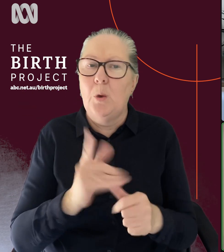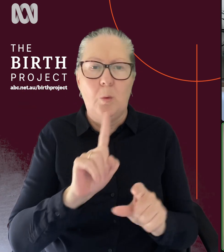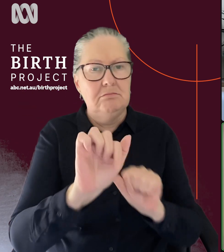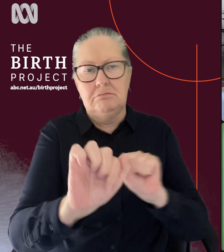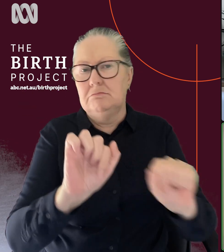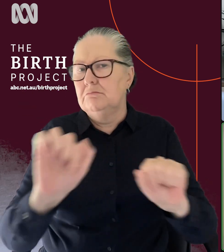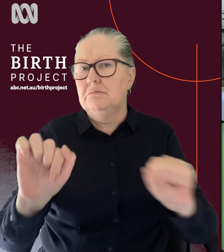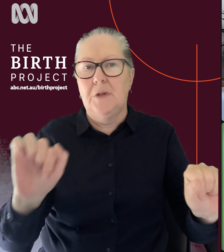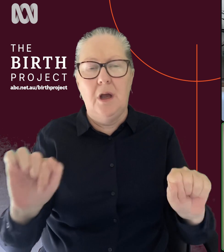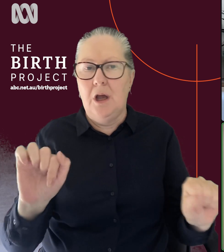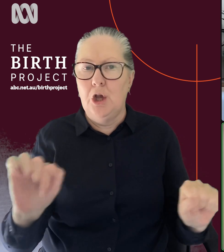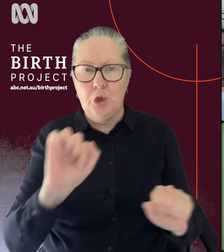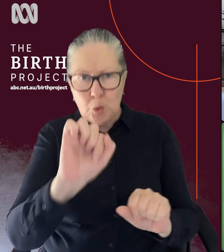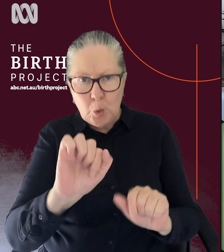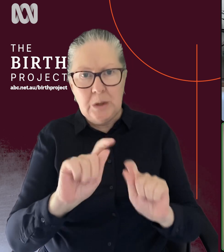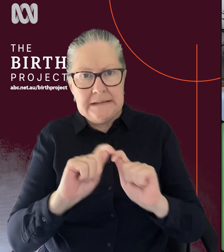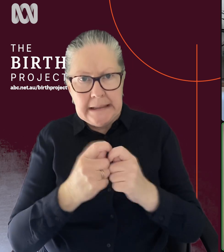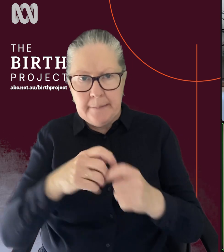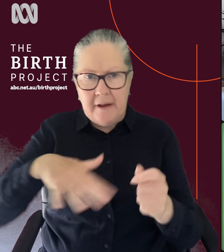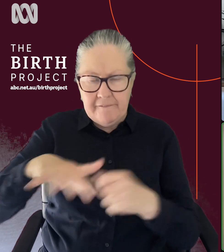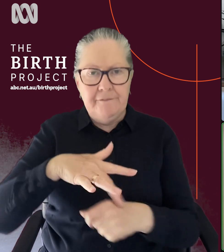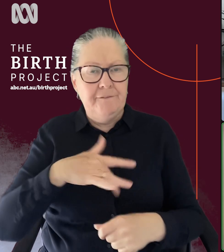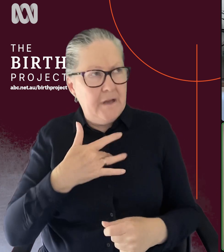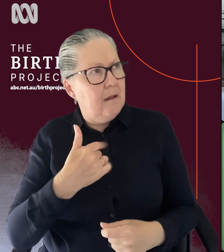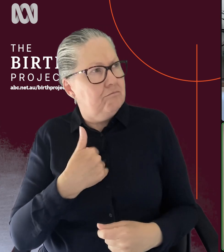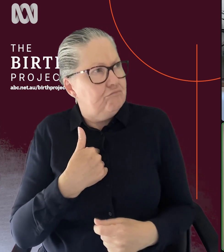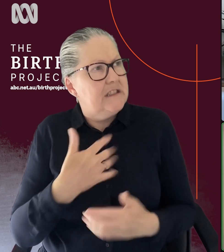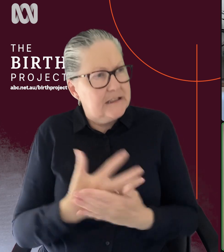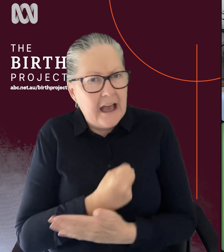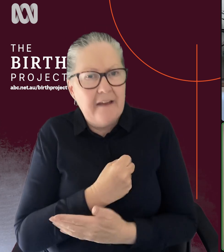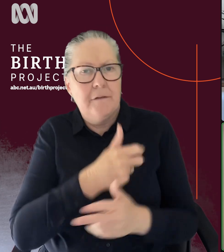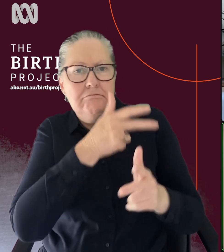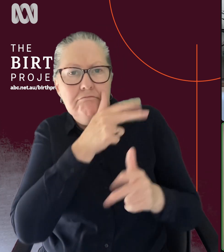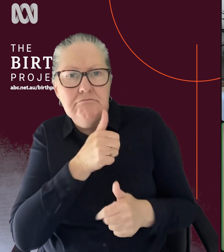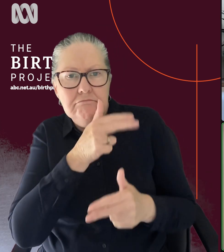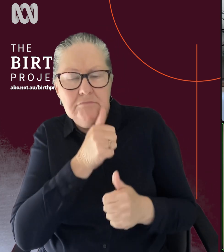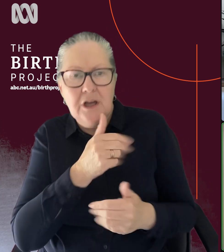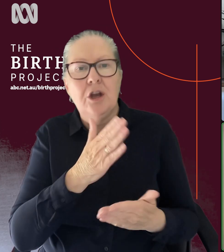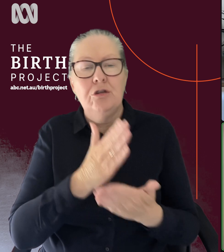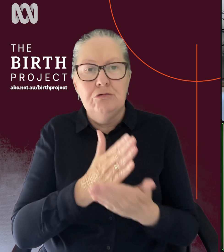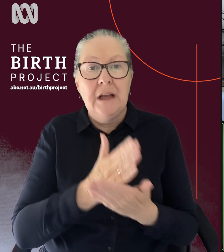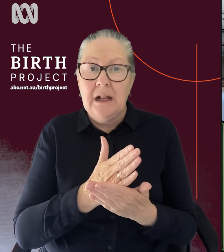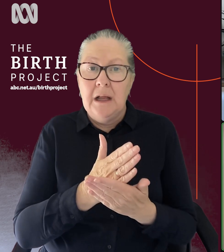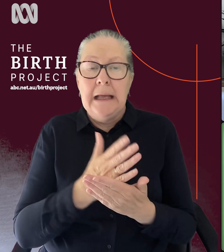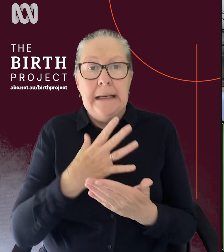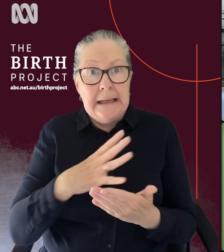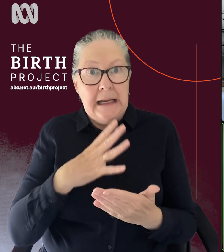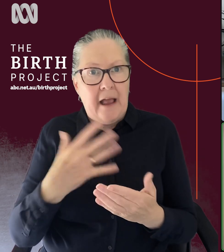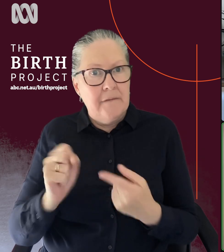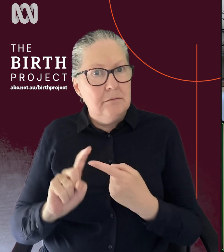and your kind of birth team feel nurtured and safe. And I think that kind of draws in of why that kind of continuity of care